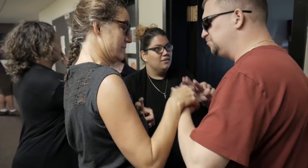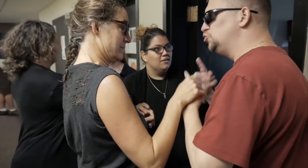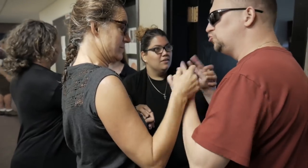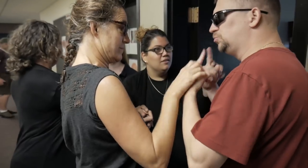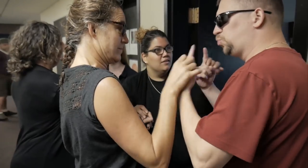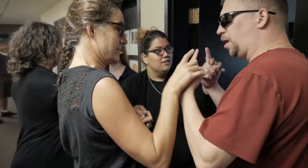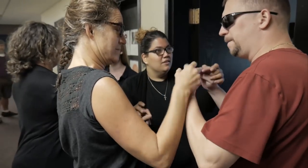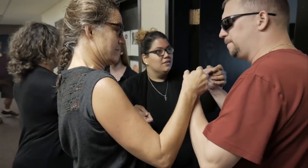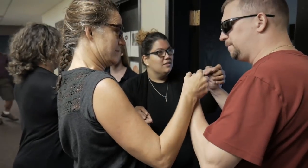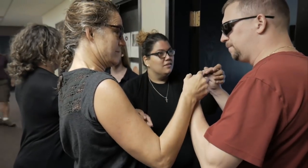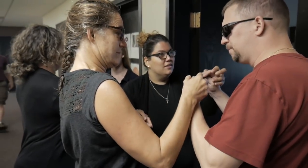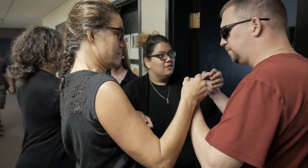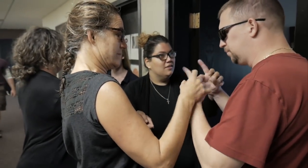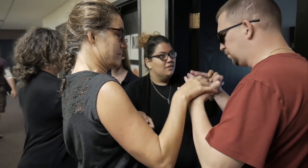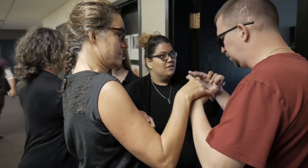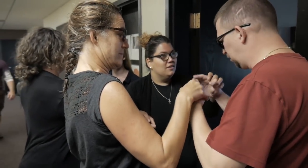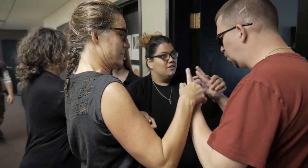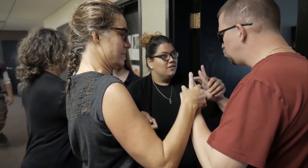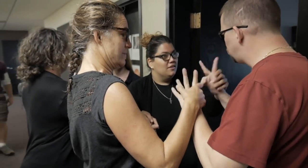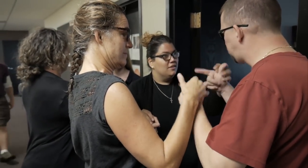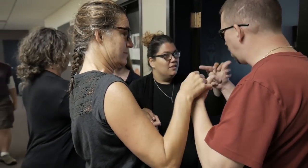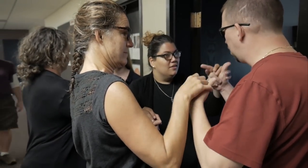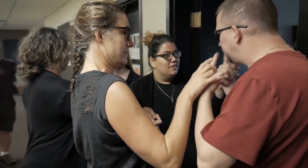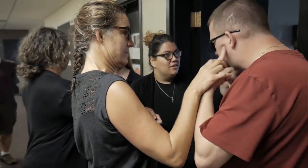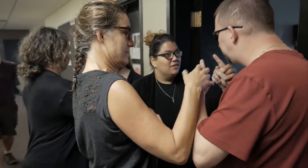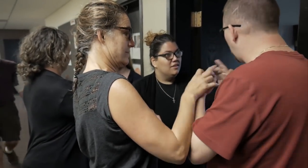We just need one rug for a path. Here.